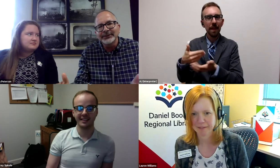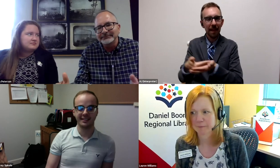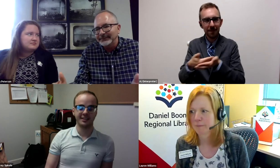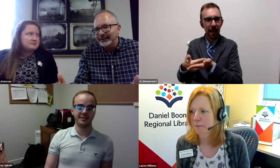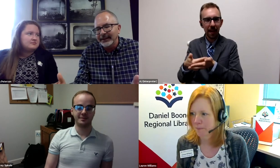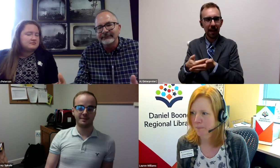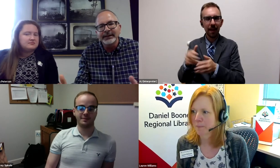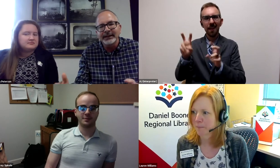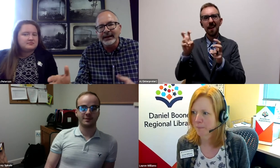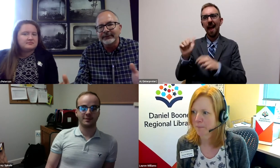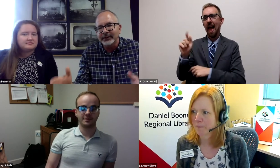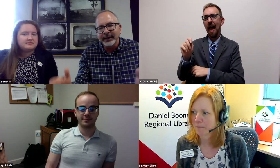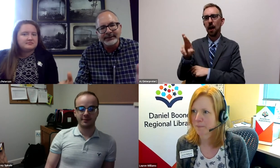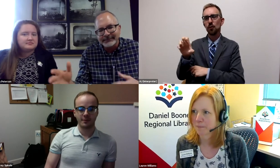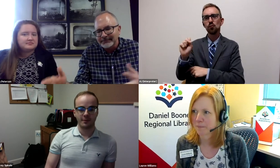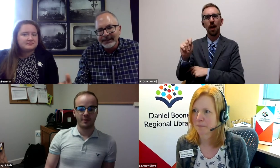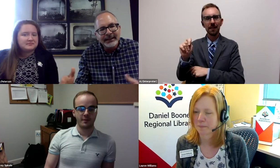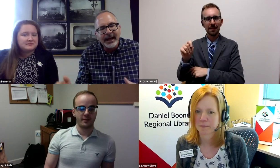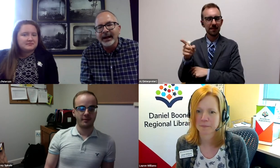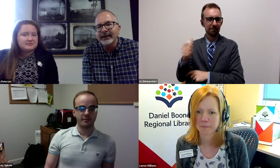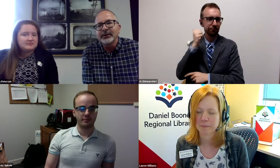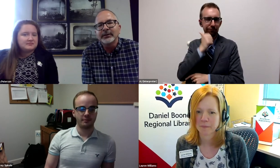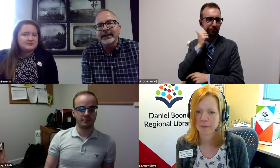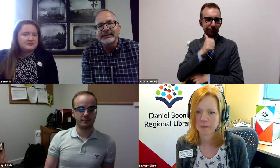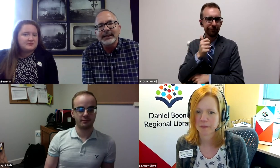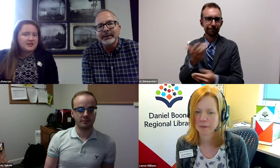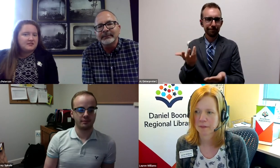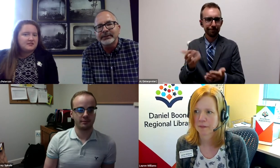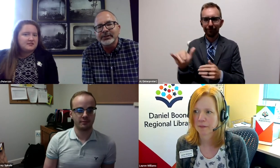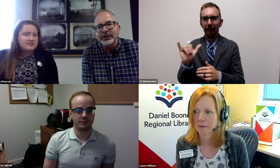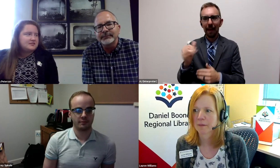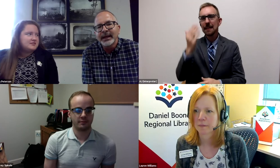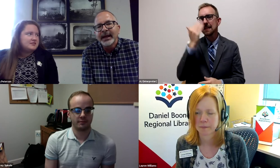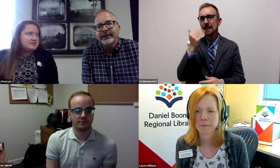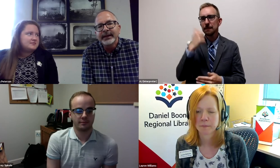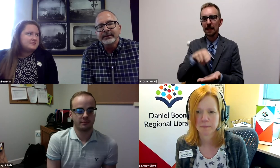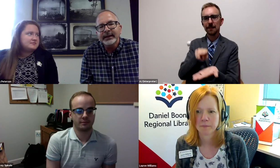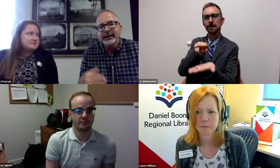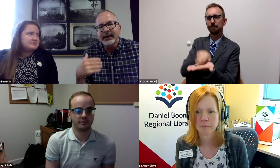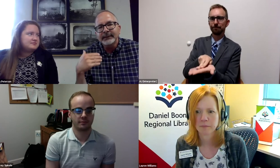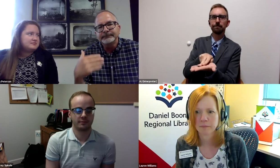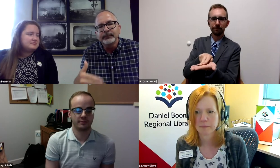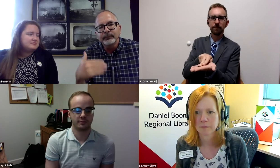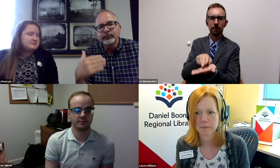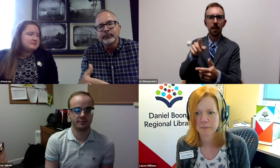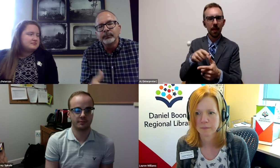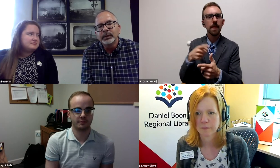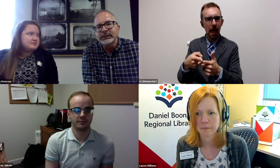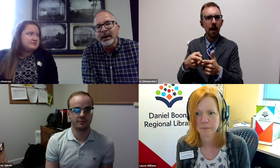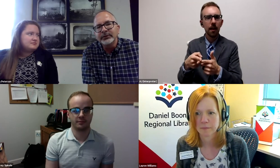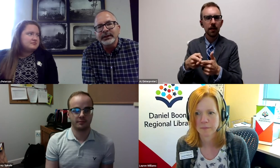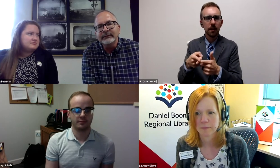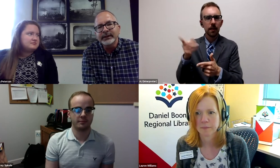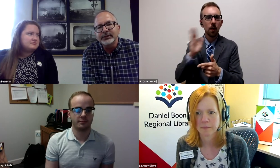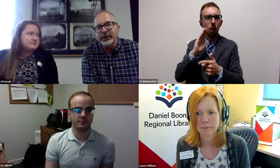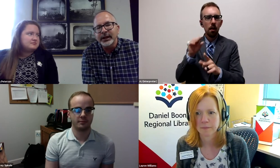rest, the infant kind of in a rest, I don't know, like a sleeping position. Then they will